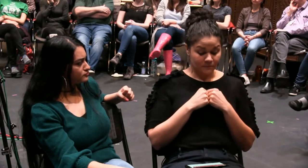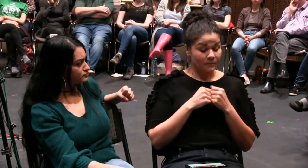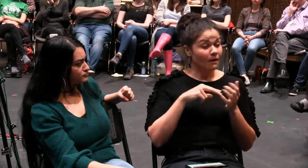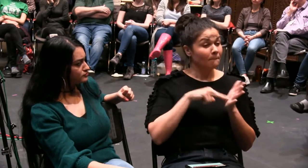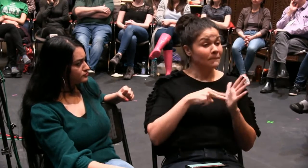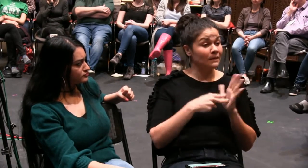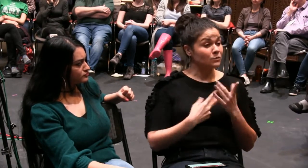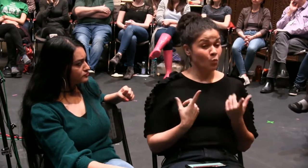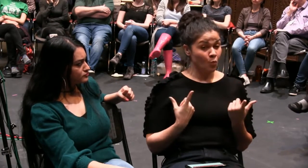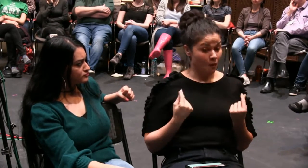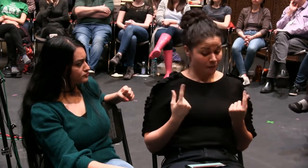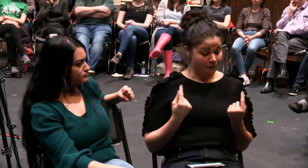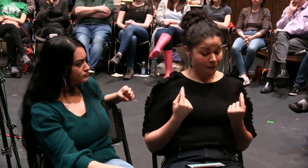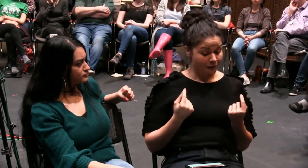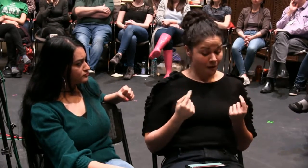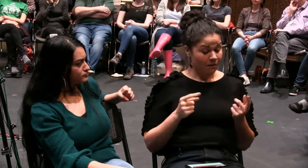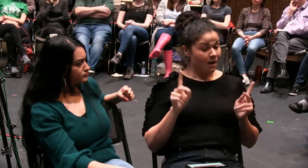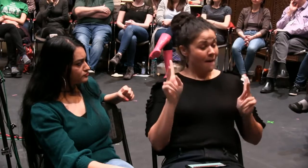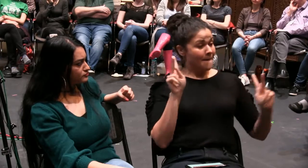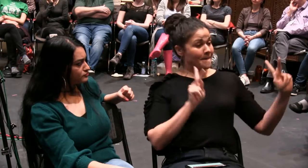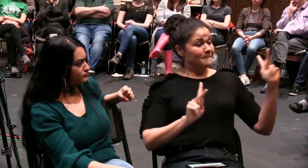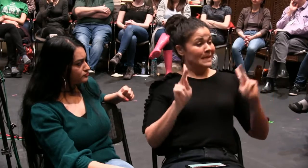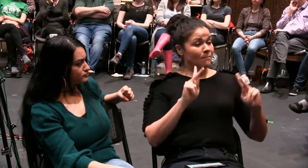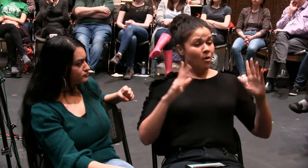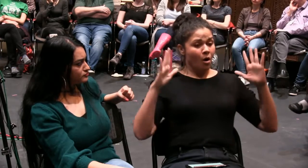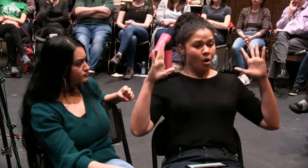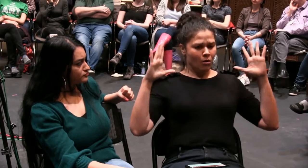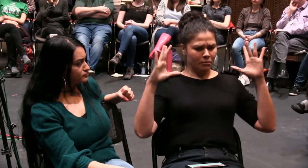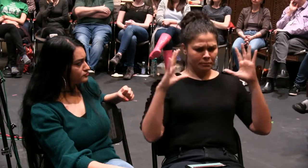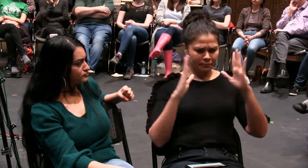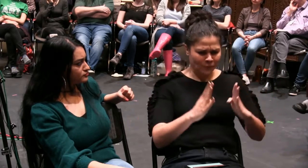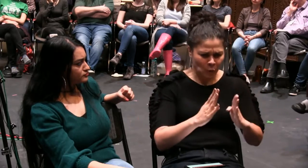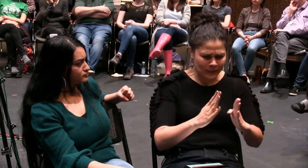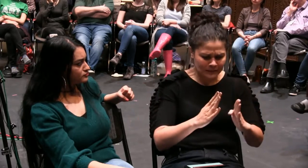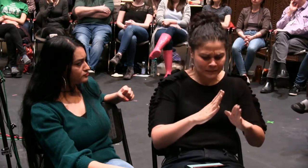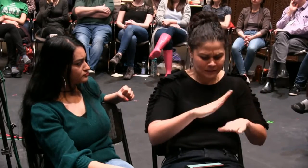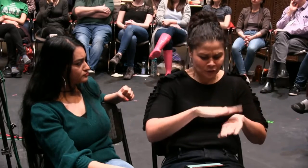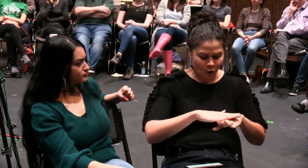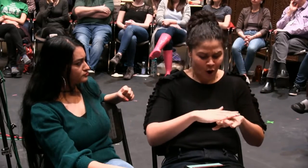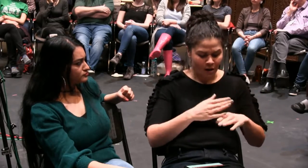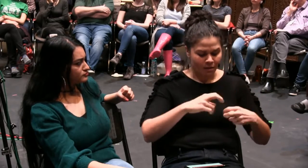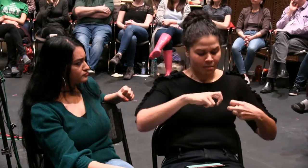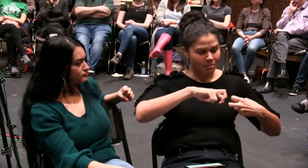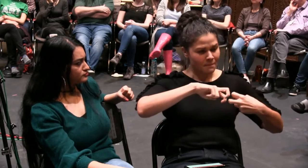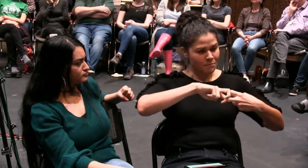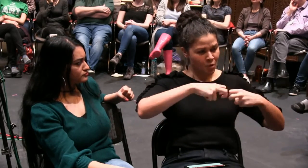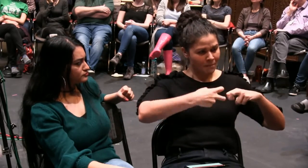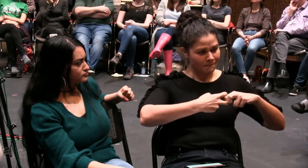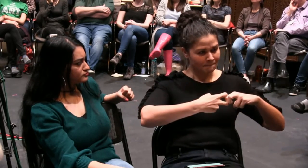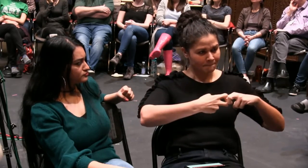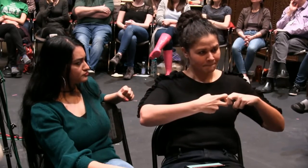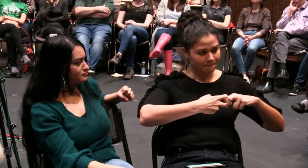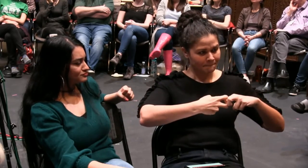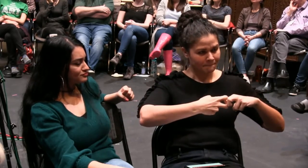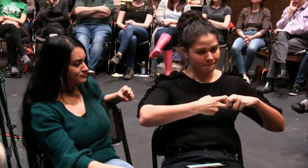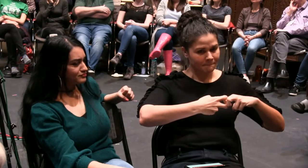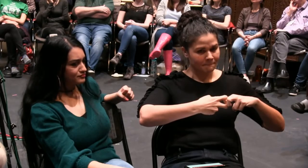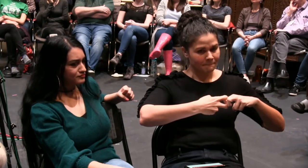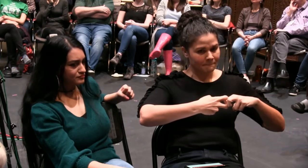inclusive thinking. And what that means is that people come together and focus